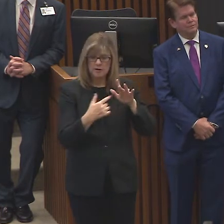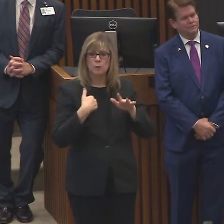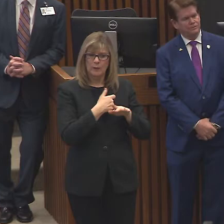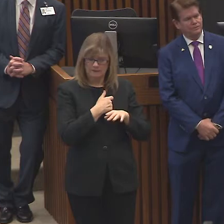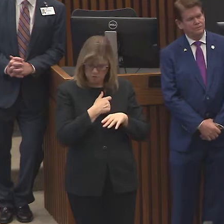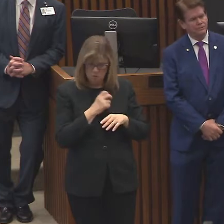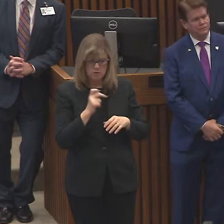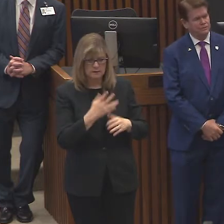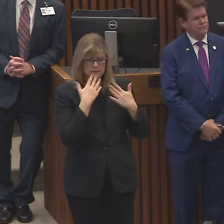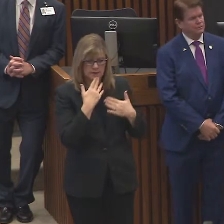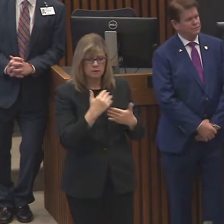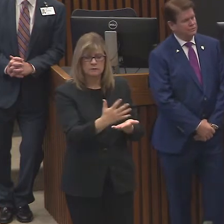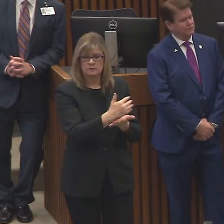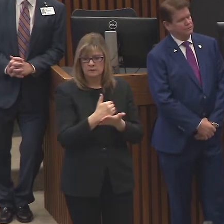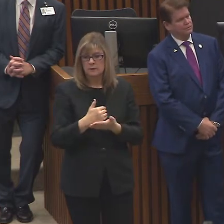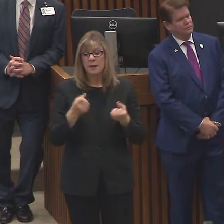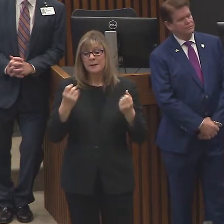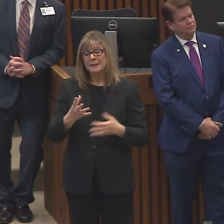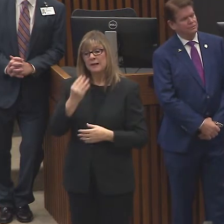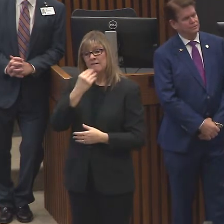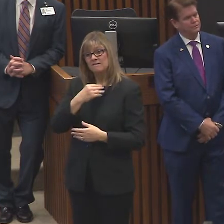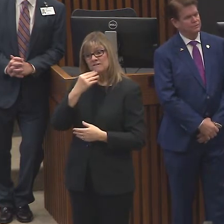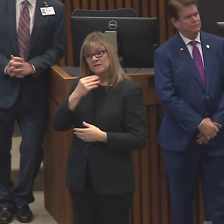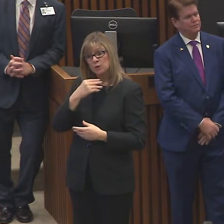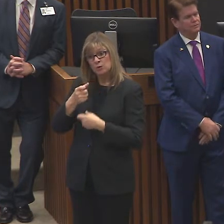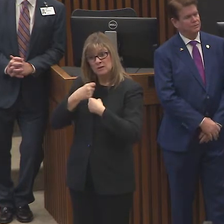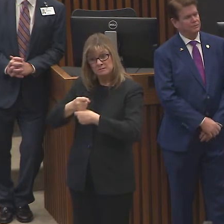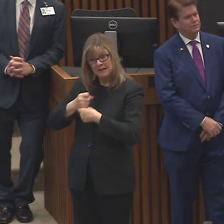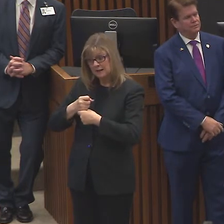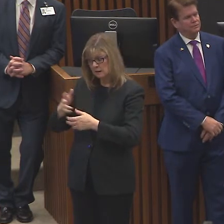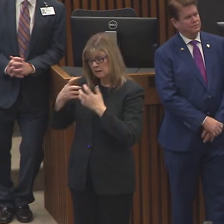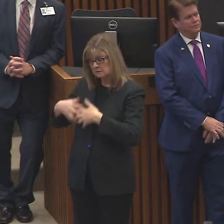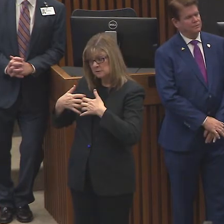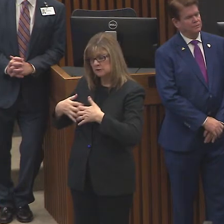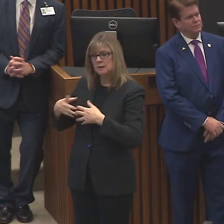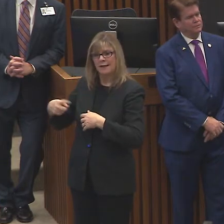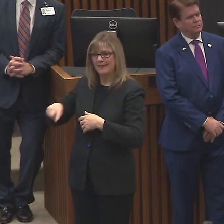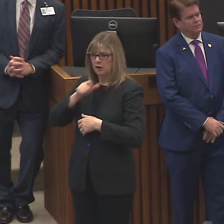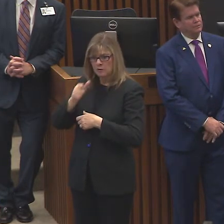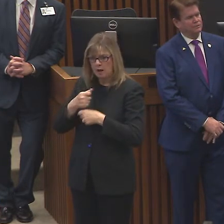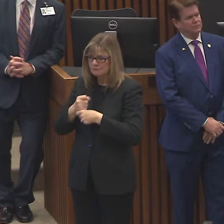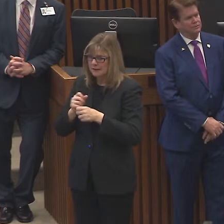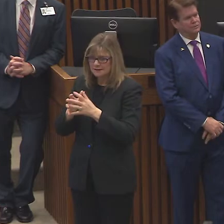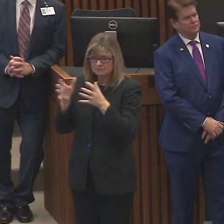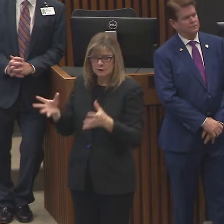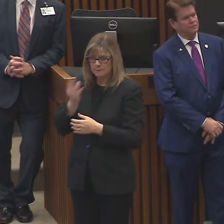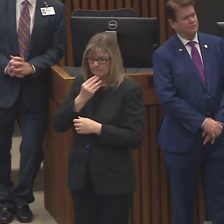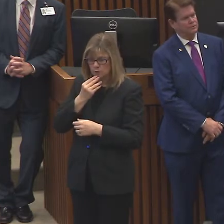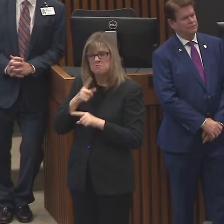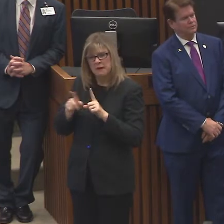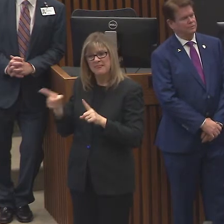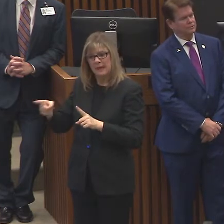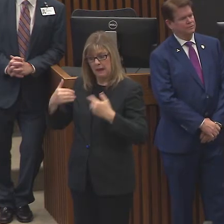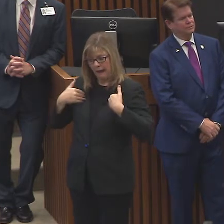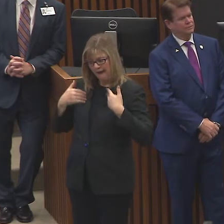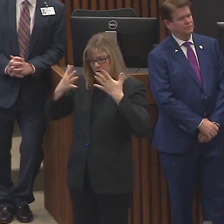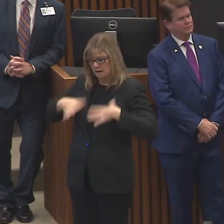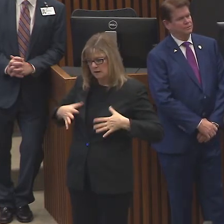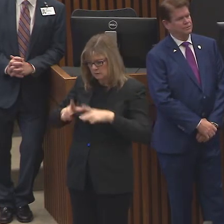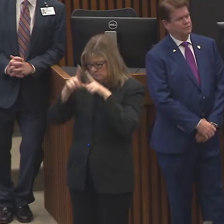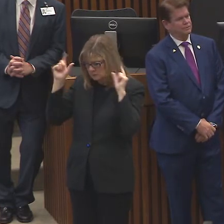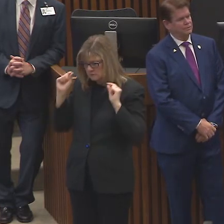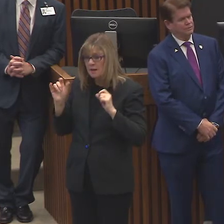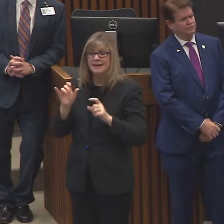the food service industries who aren't preparing as much food, but still have that, uh, PPE. So I encourage, especially dental, dental offices,